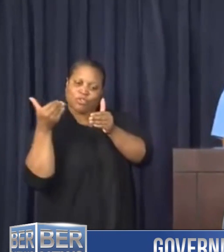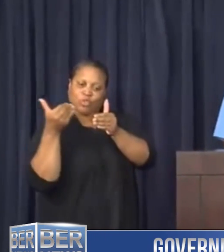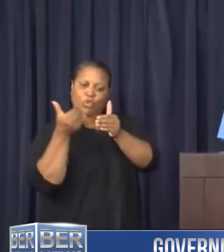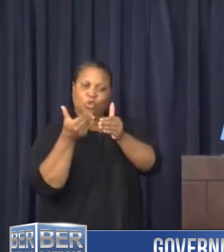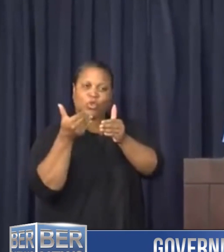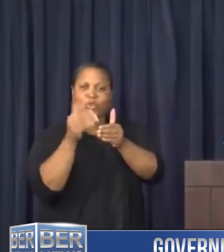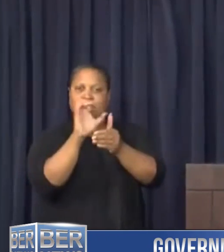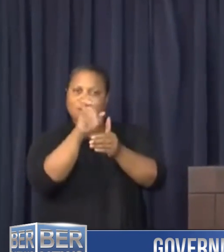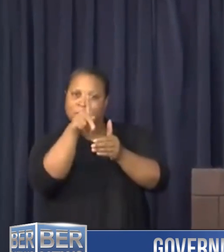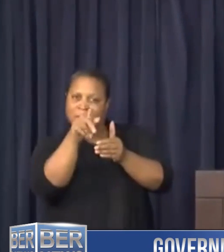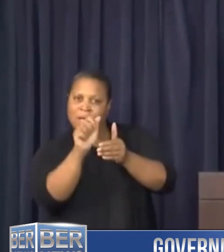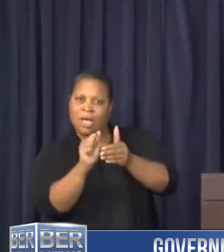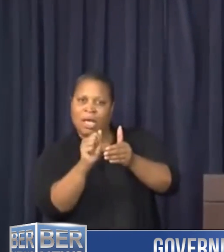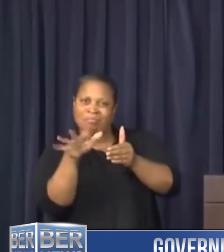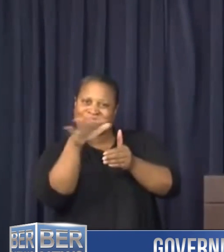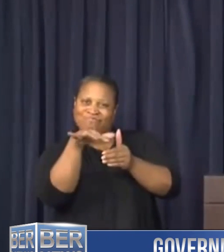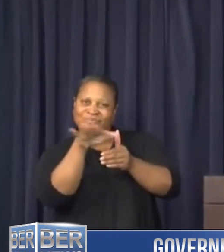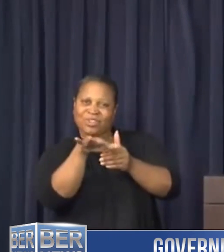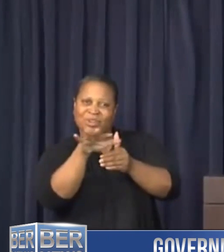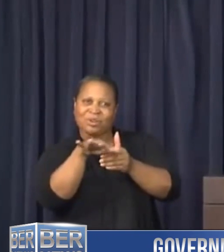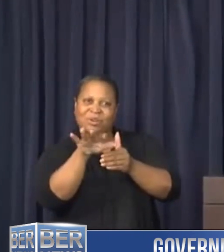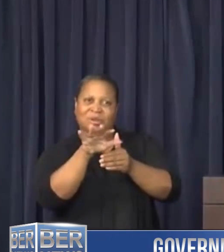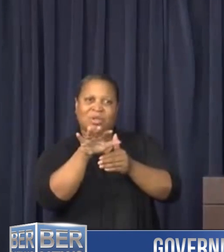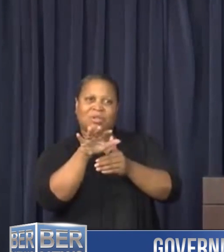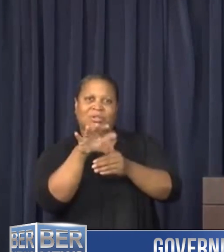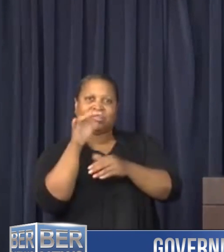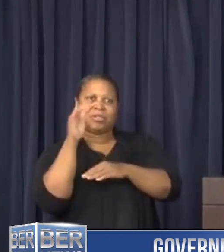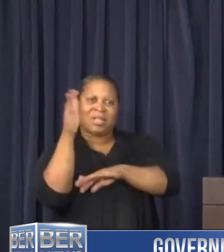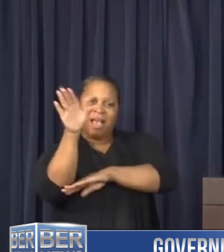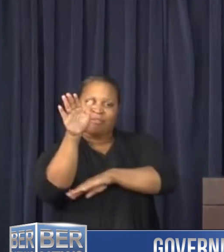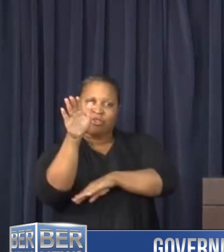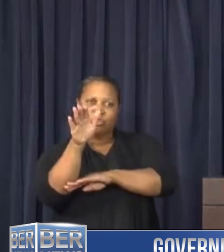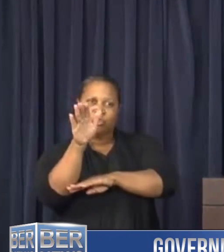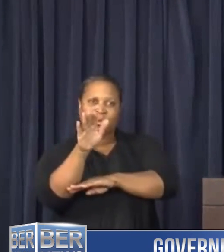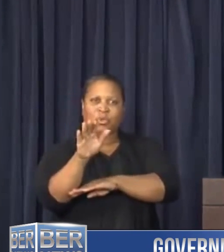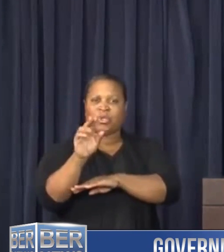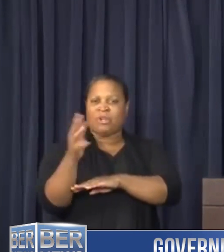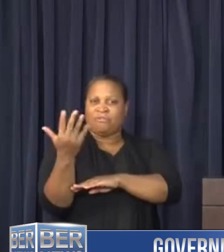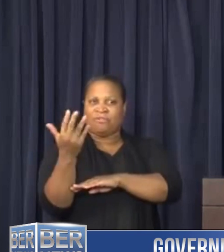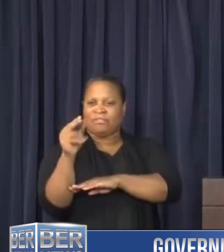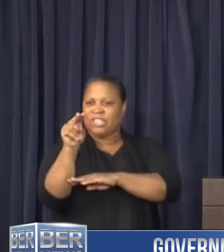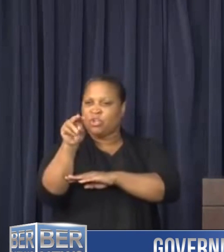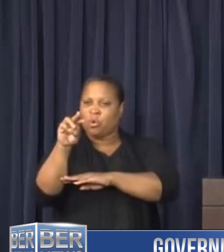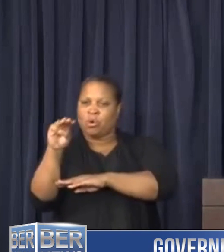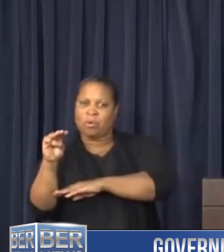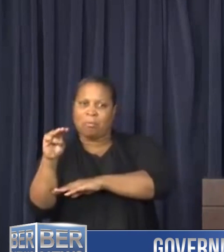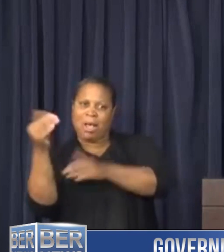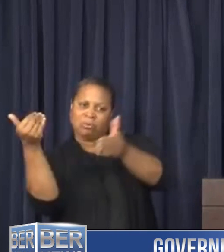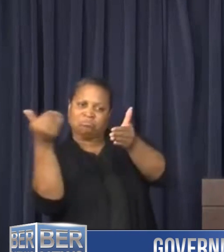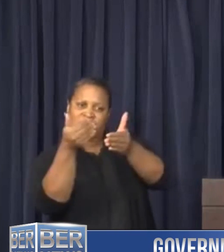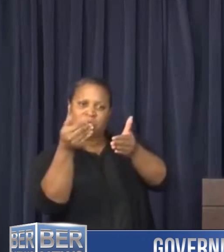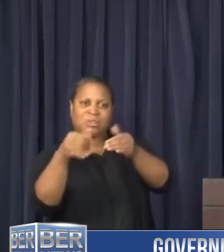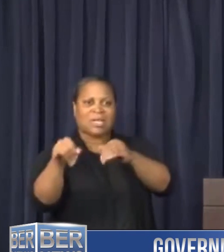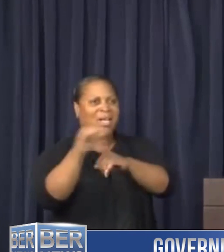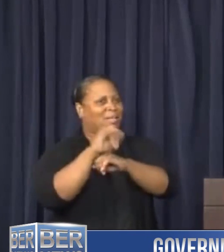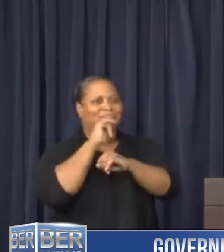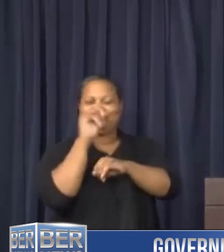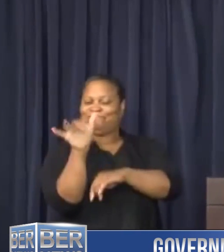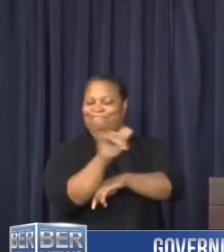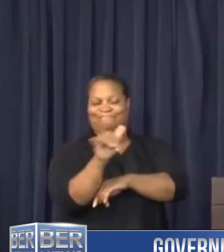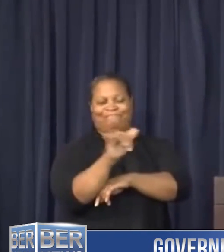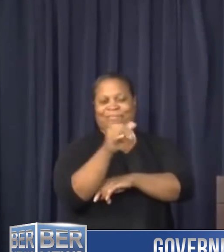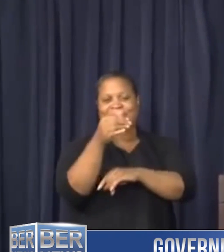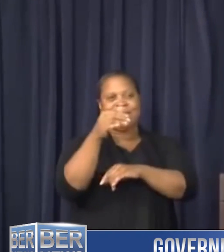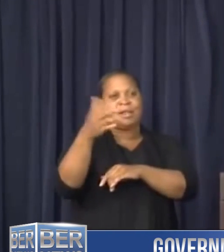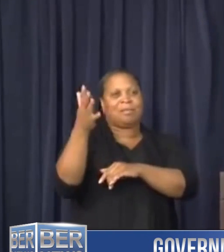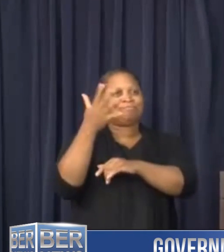middle of tomorrow afternoon, around 50 nautical miles to the northwest of the island, not dissimilar to Humberto's passage